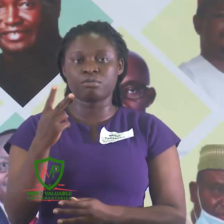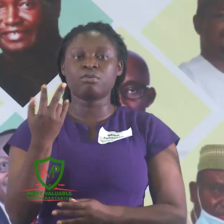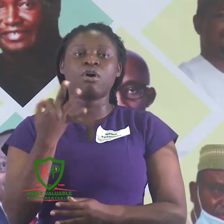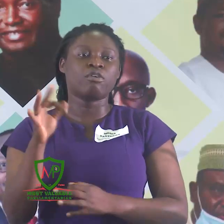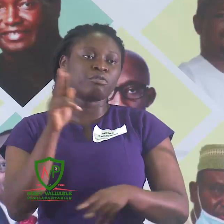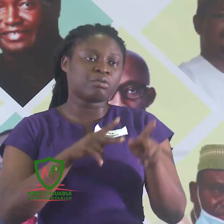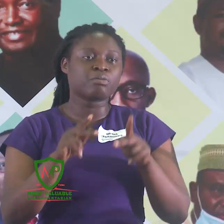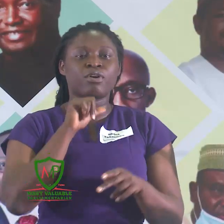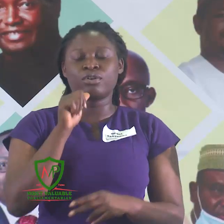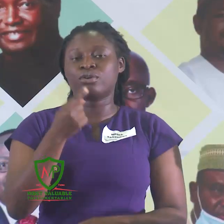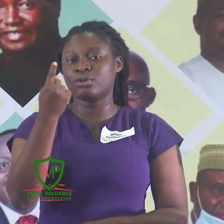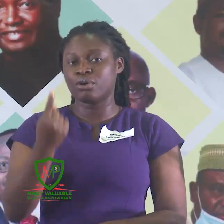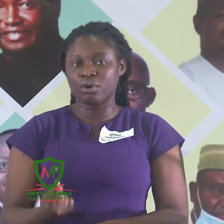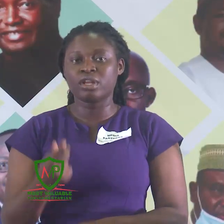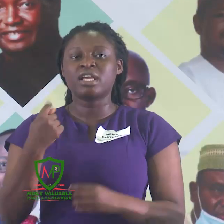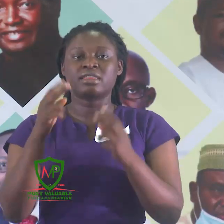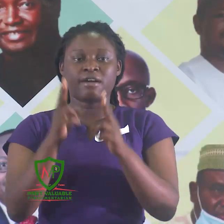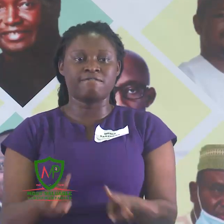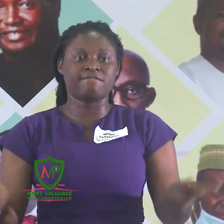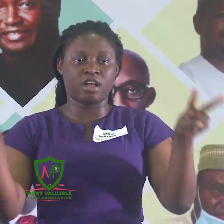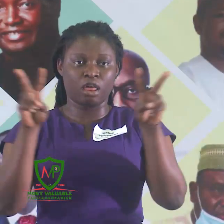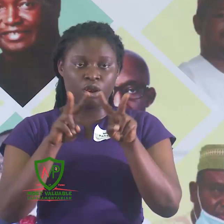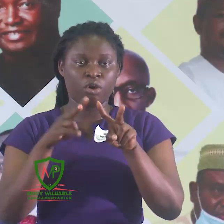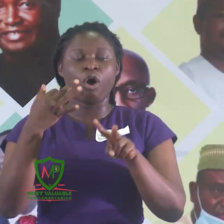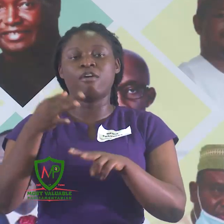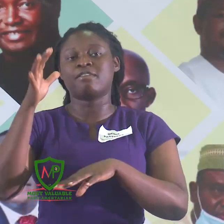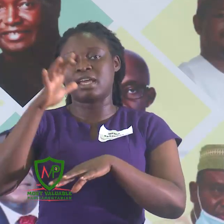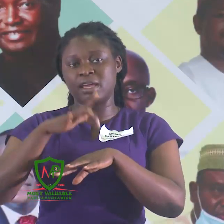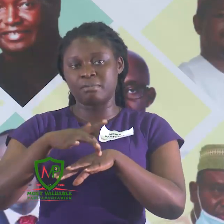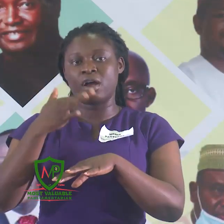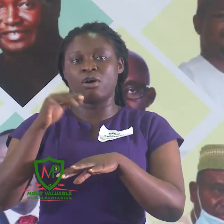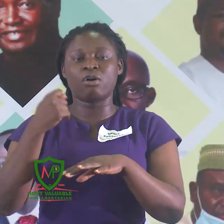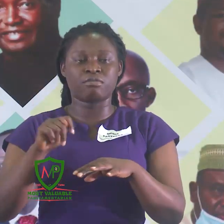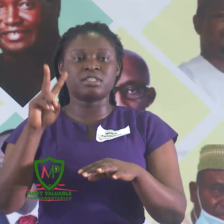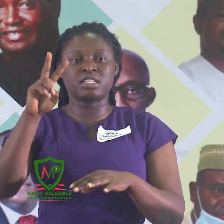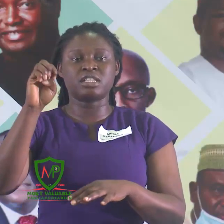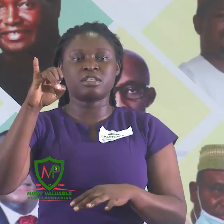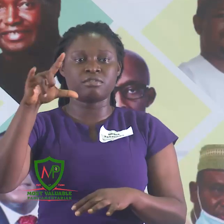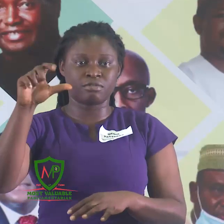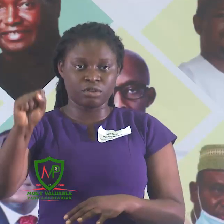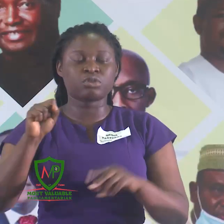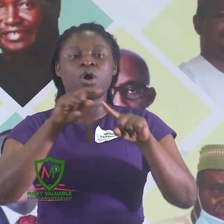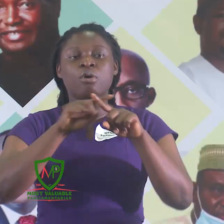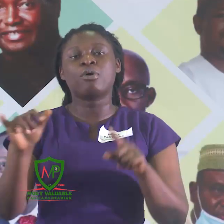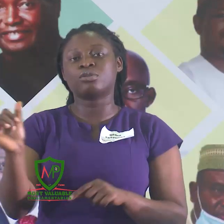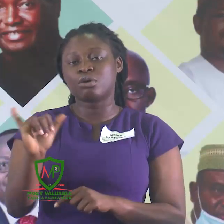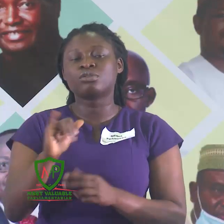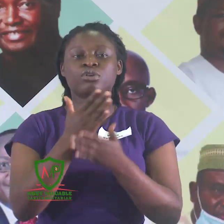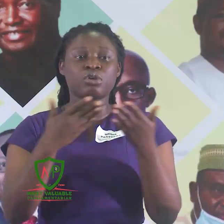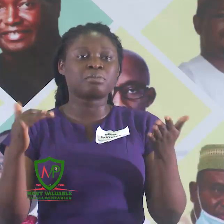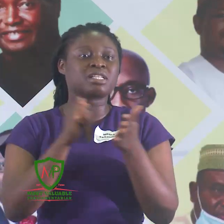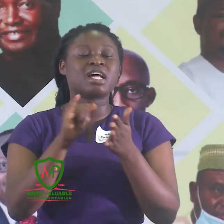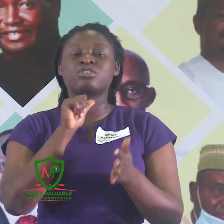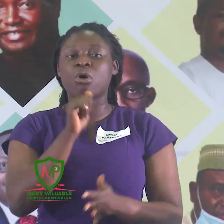not only the value and impact of the bills, but also something that is